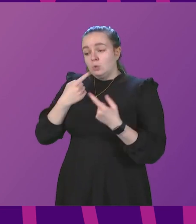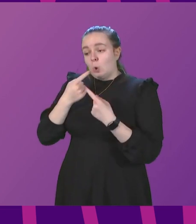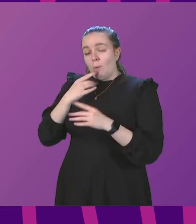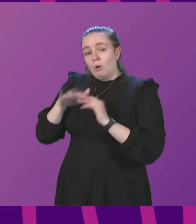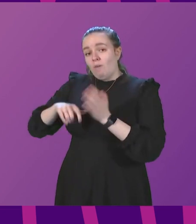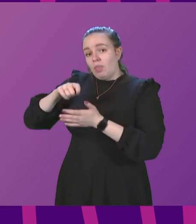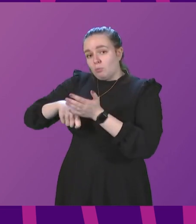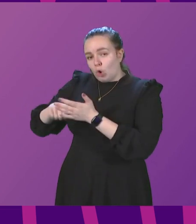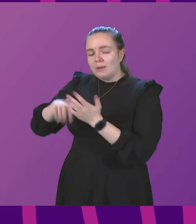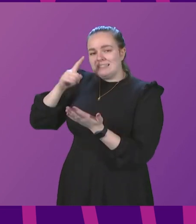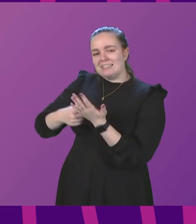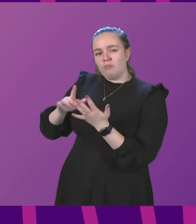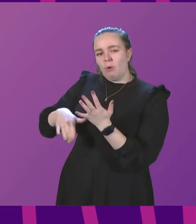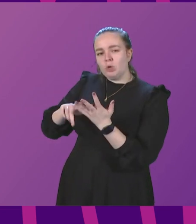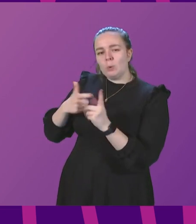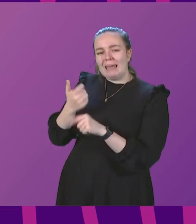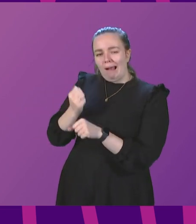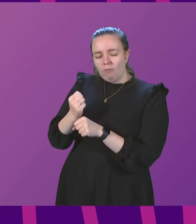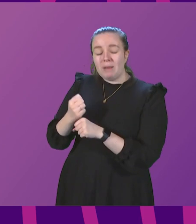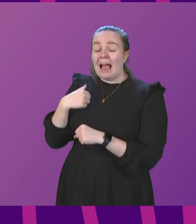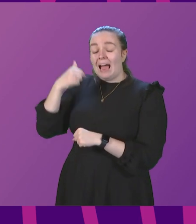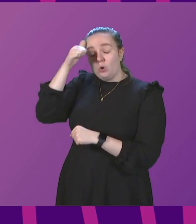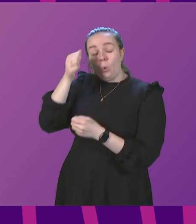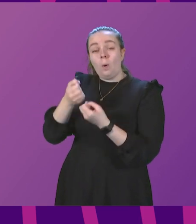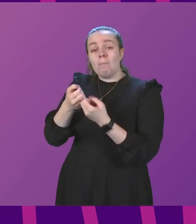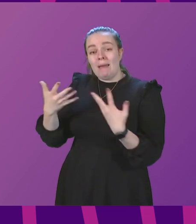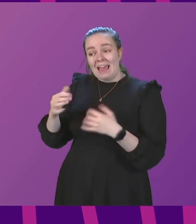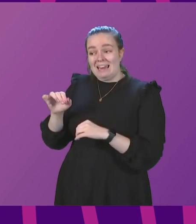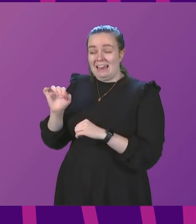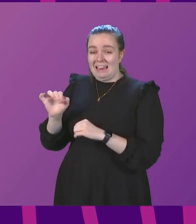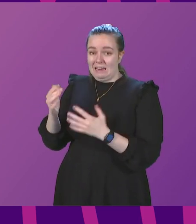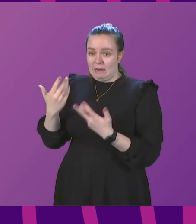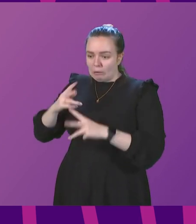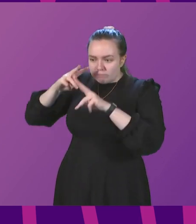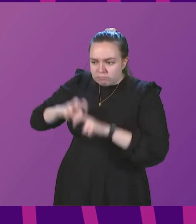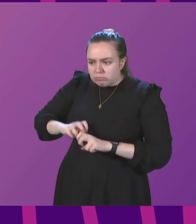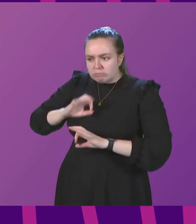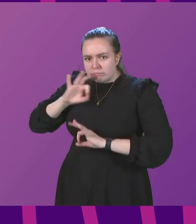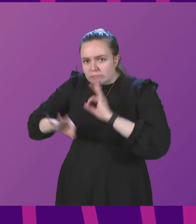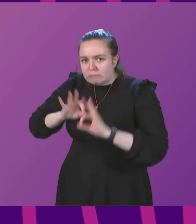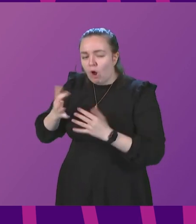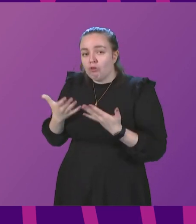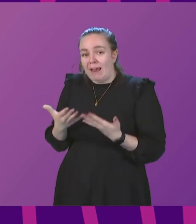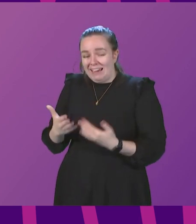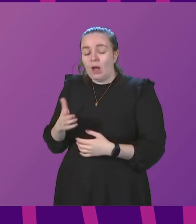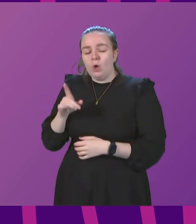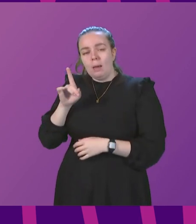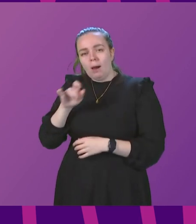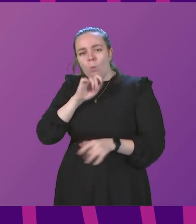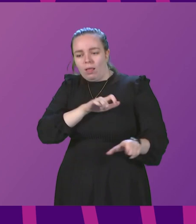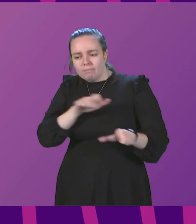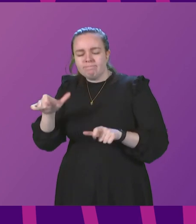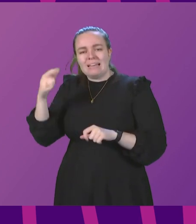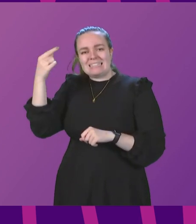procurement decisions of the UK Government, although I know many of them are under great scrutiny and question right now, but we will continue to take